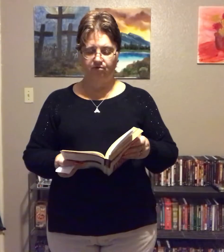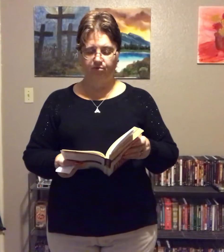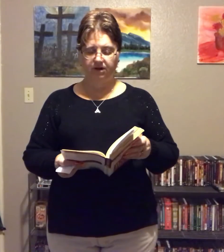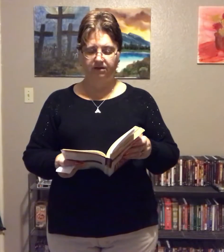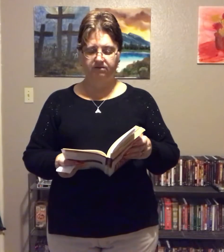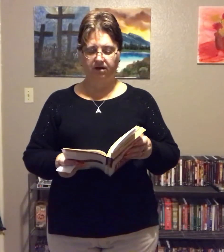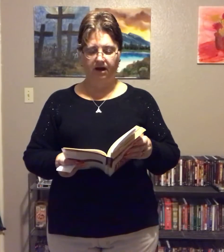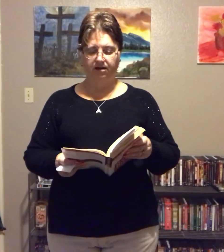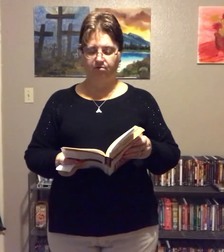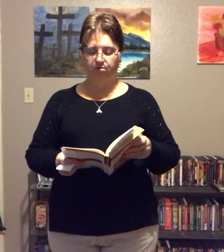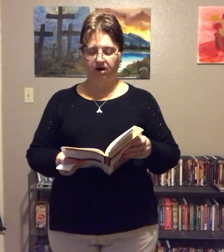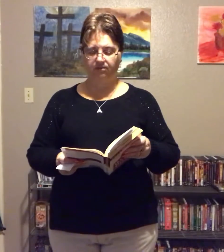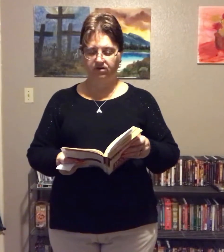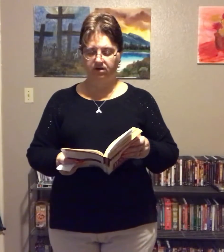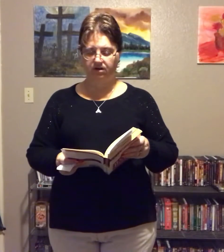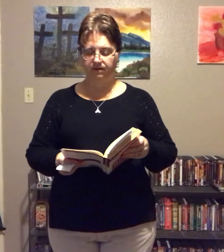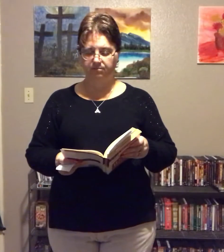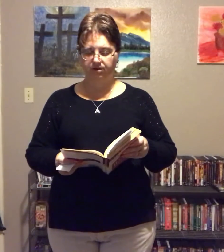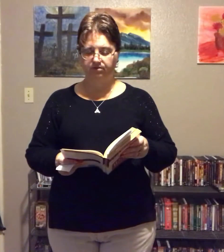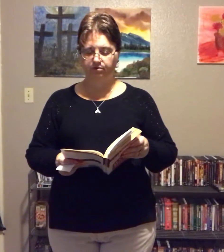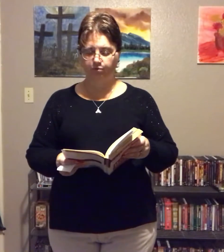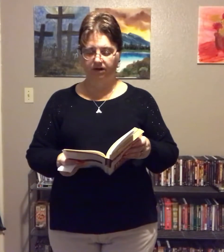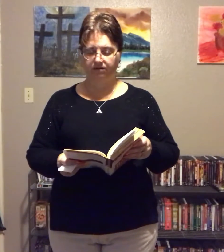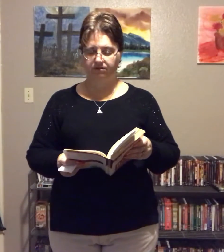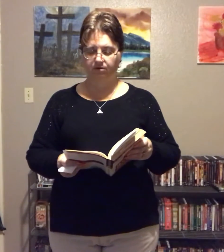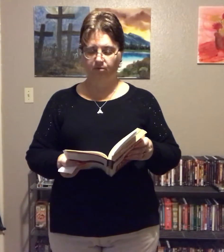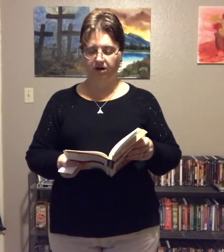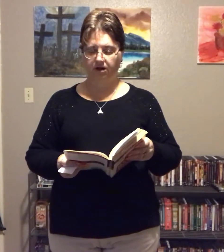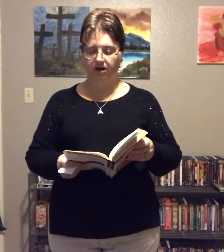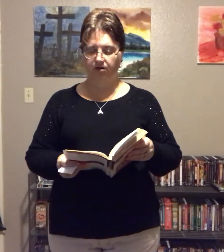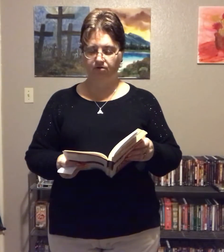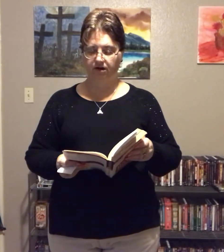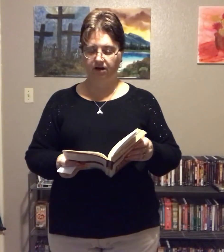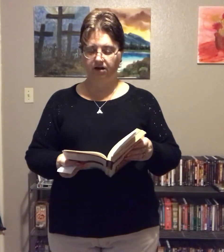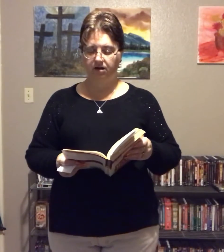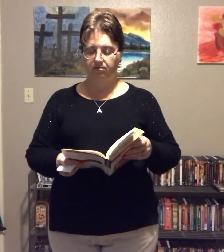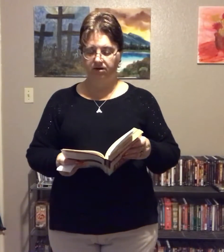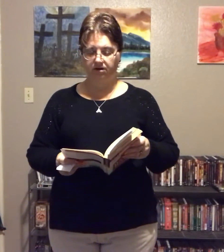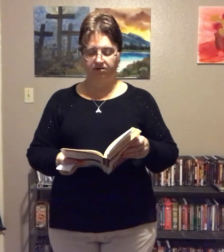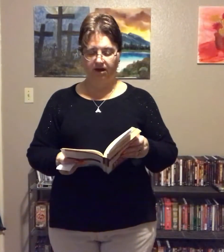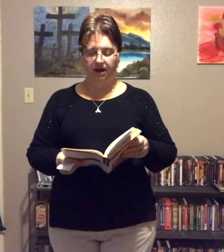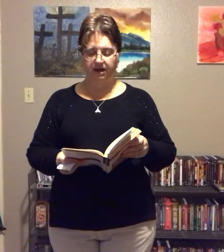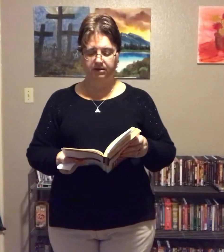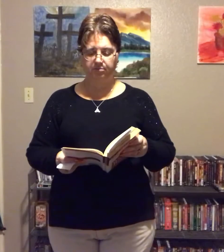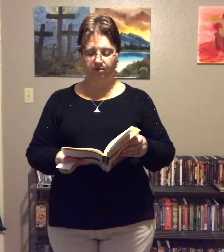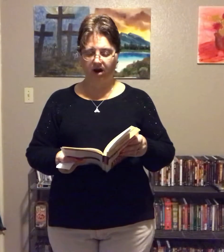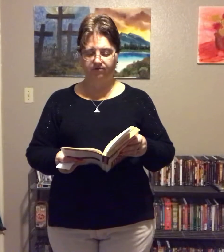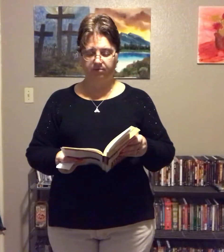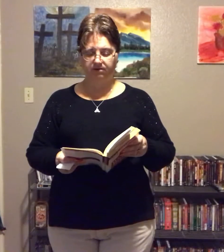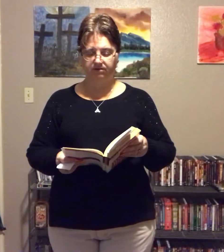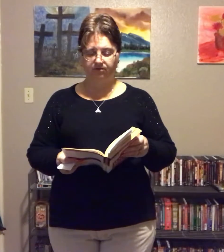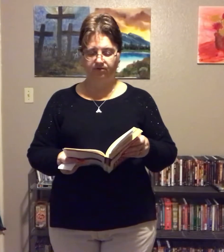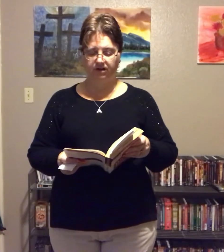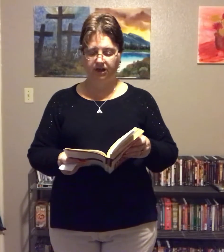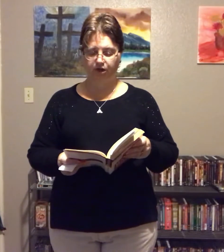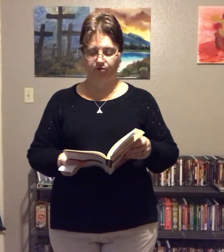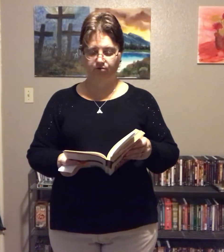For weeks, I craved nothing but sweets when hungry because I had deprived myself for years.